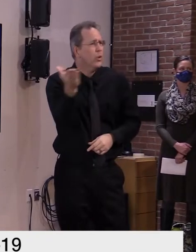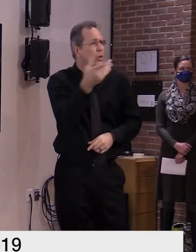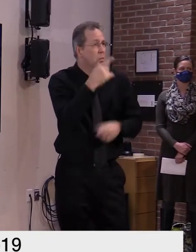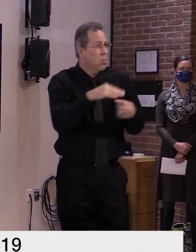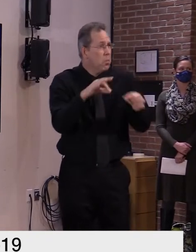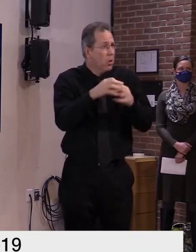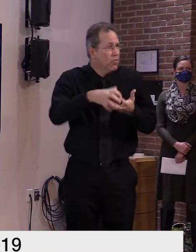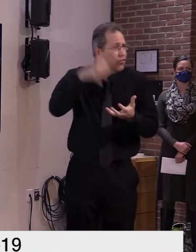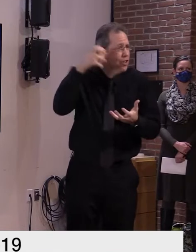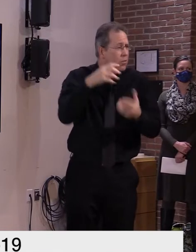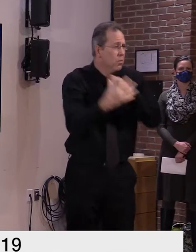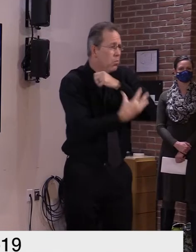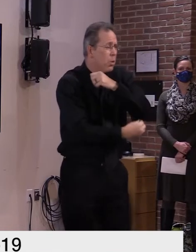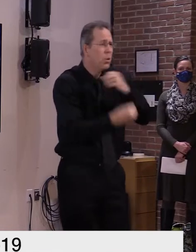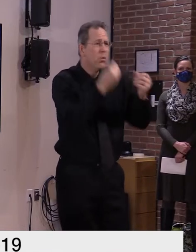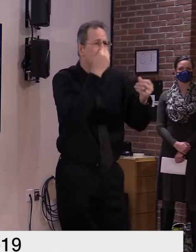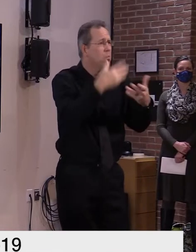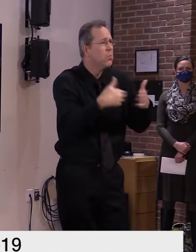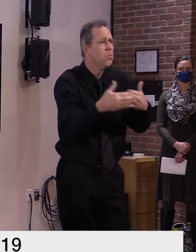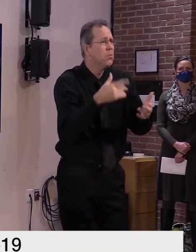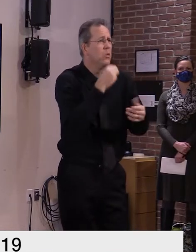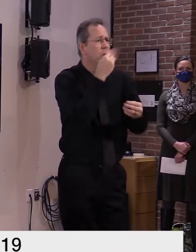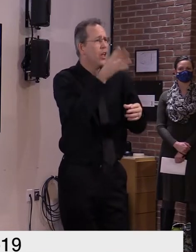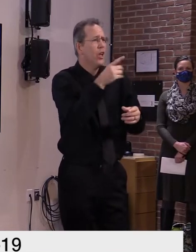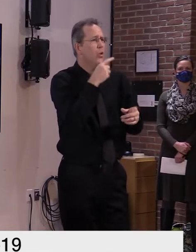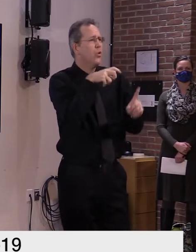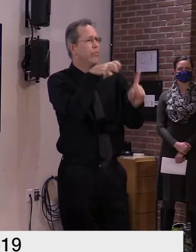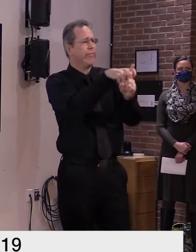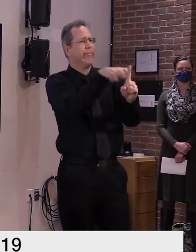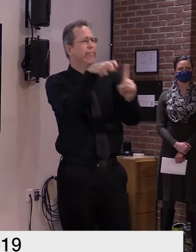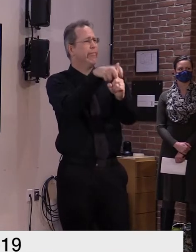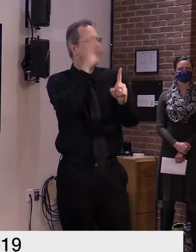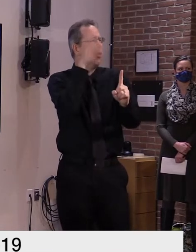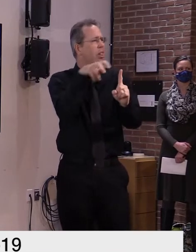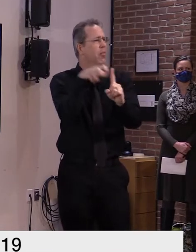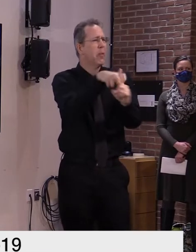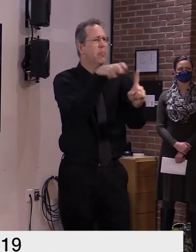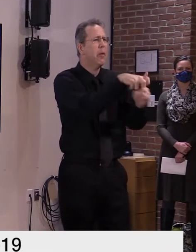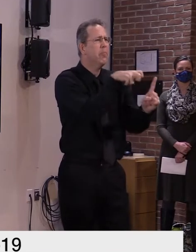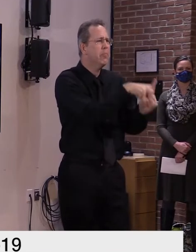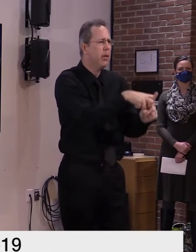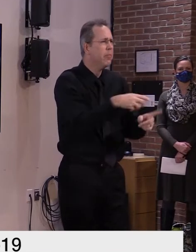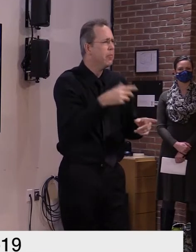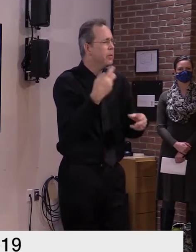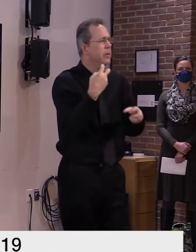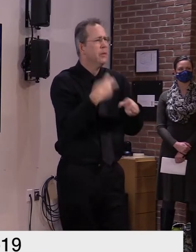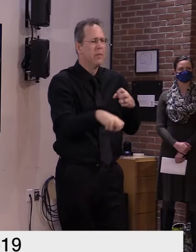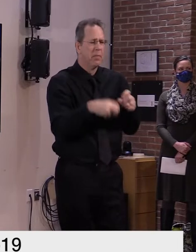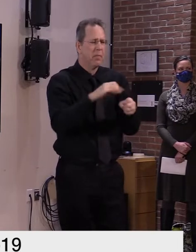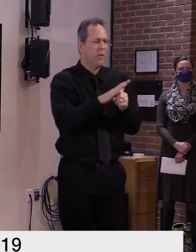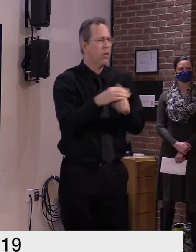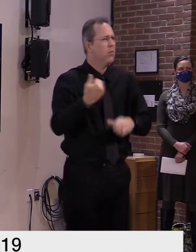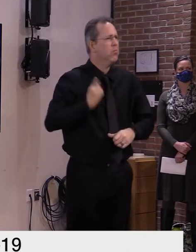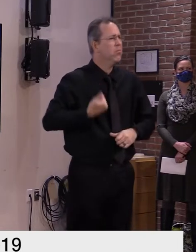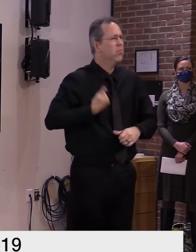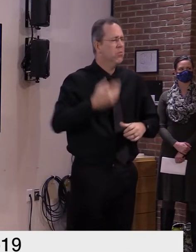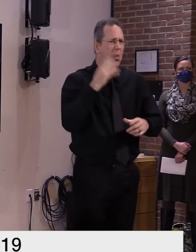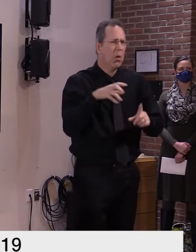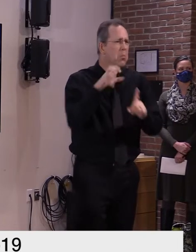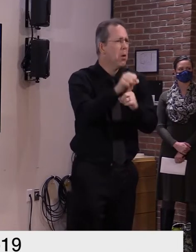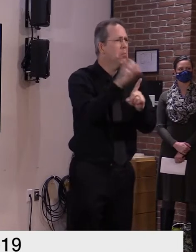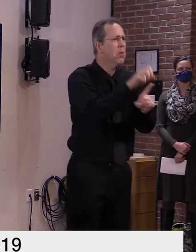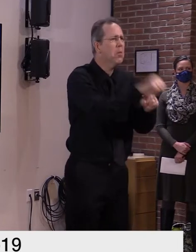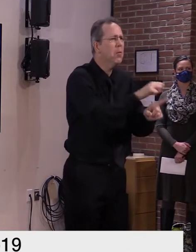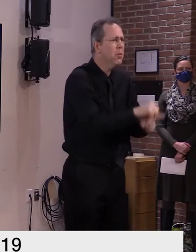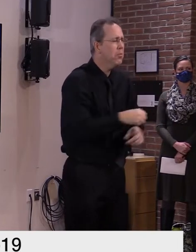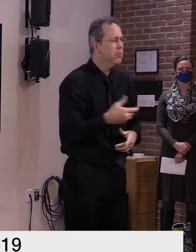this is tough stuff but covet isn't compassionate and isn't afraid to prove the dire and